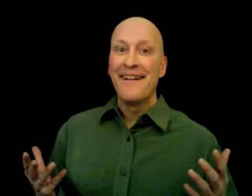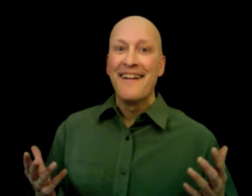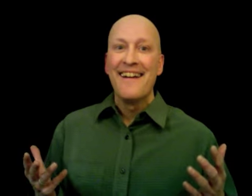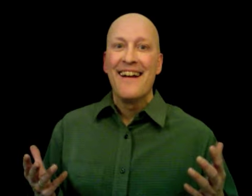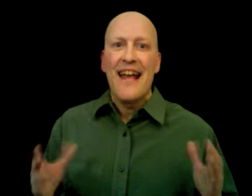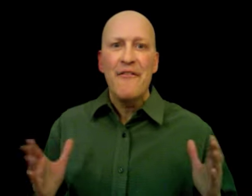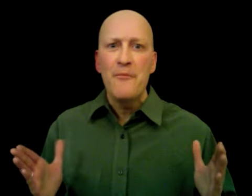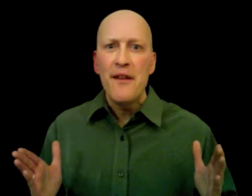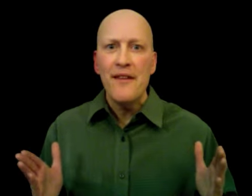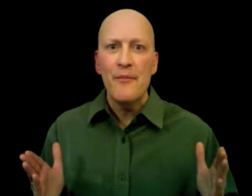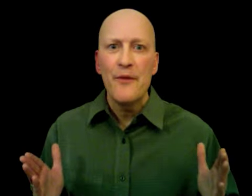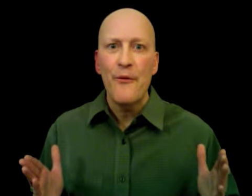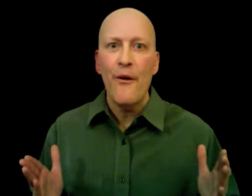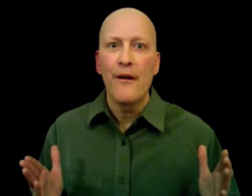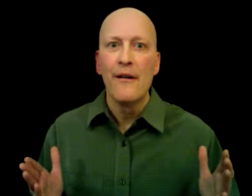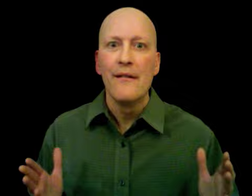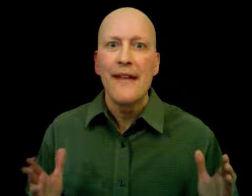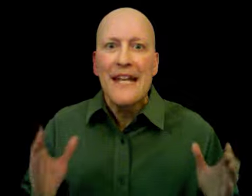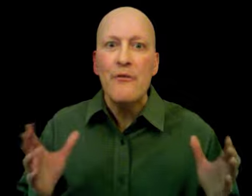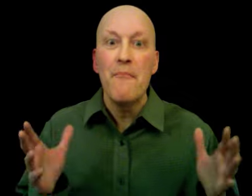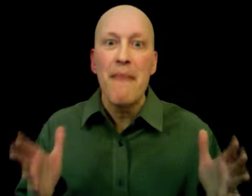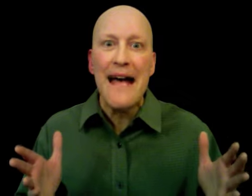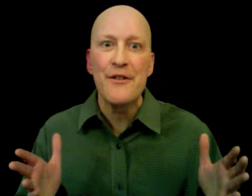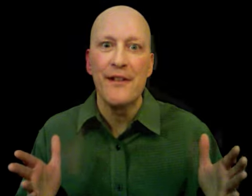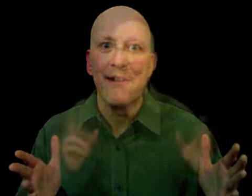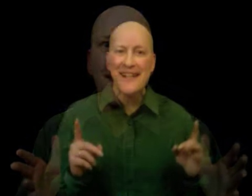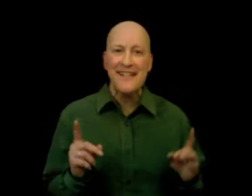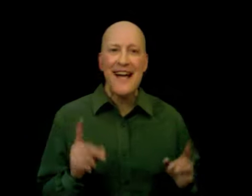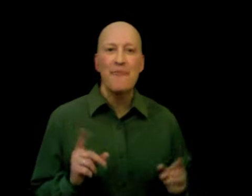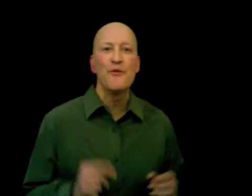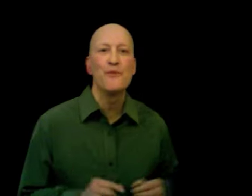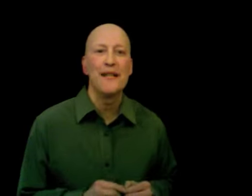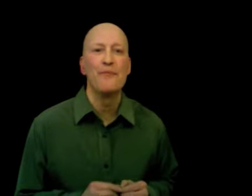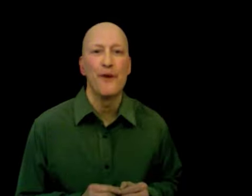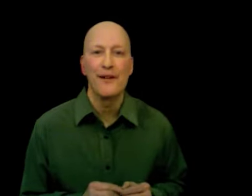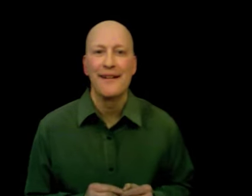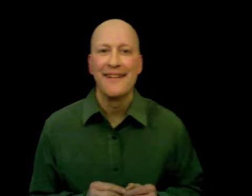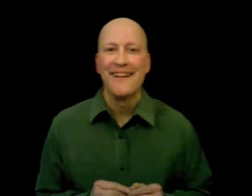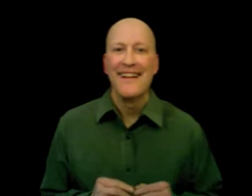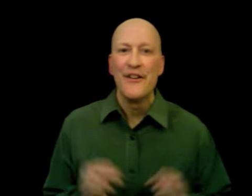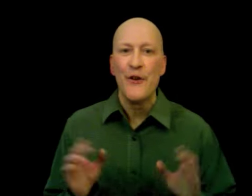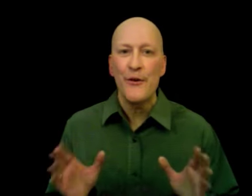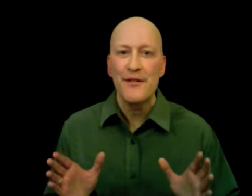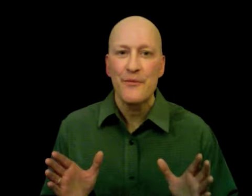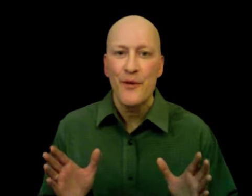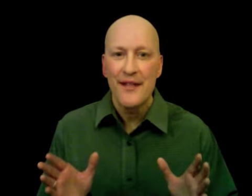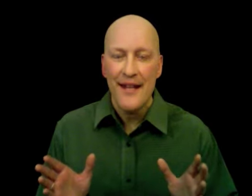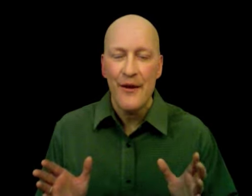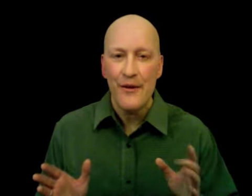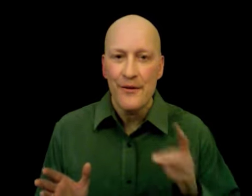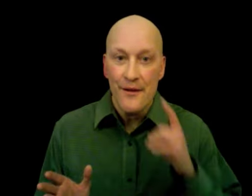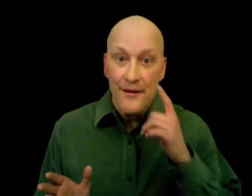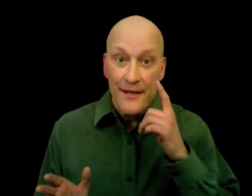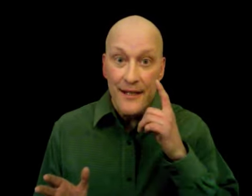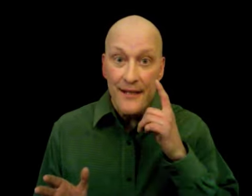Have you been there before? Can you imagine? The next time you read a book, notice what the character sees,